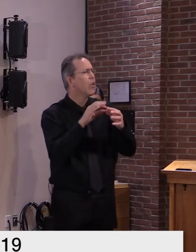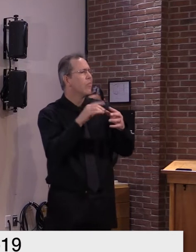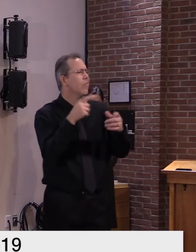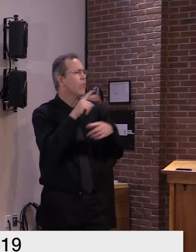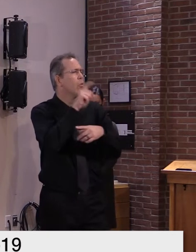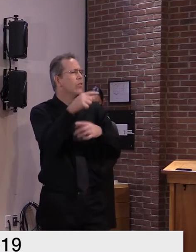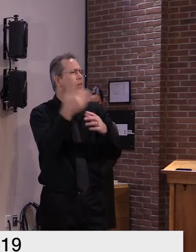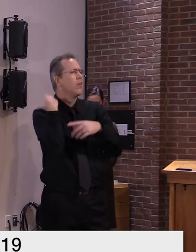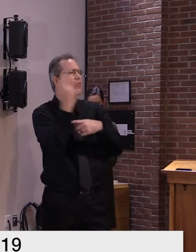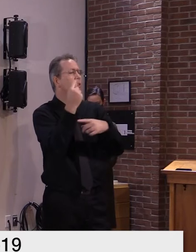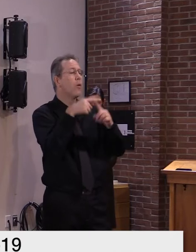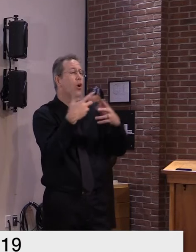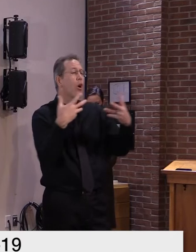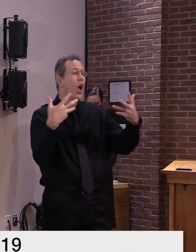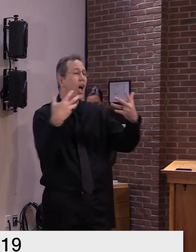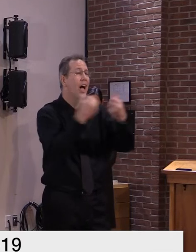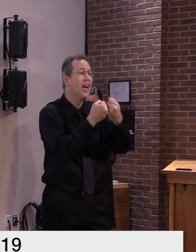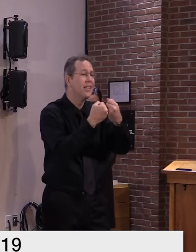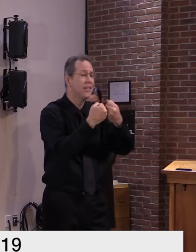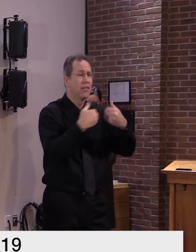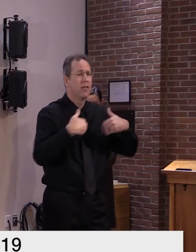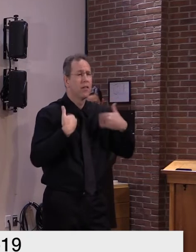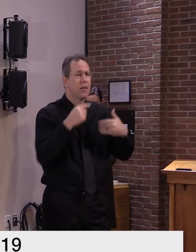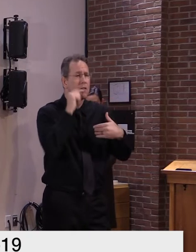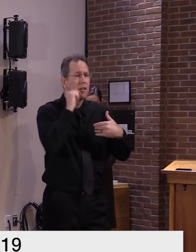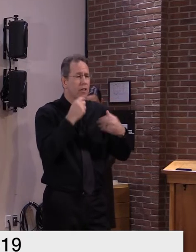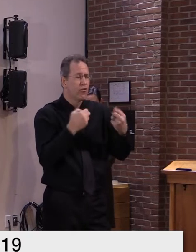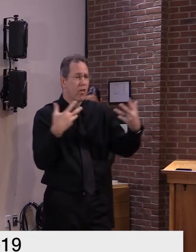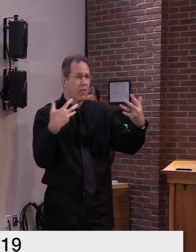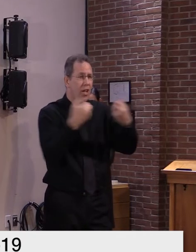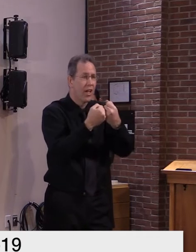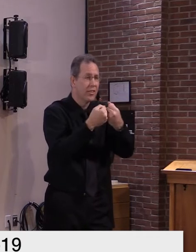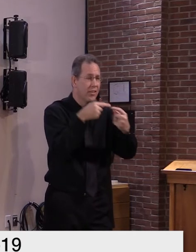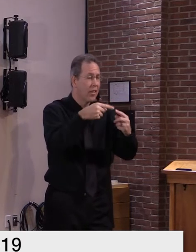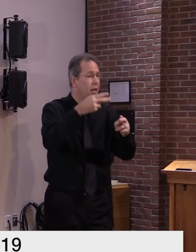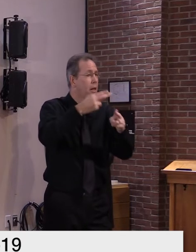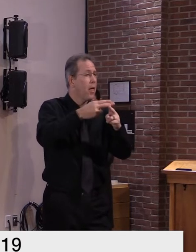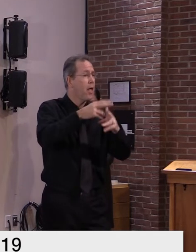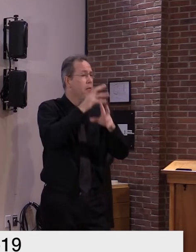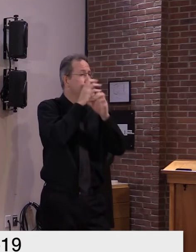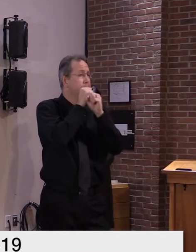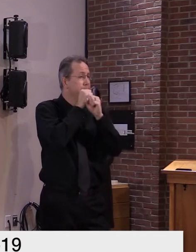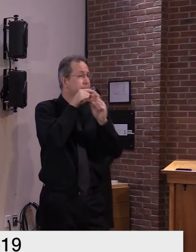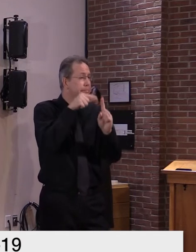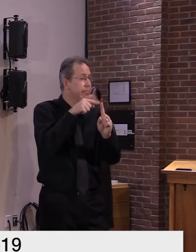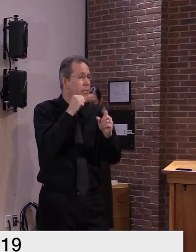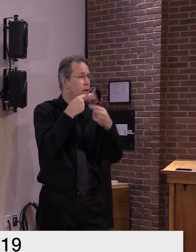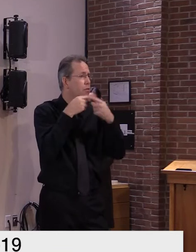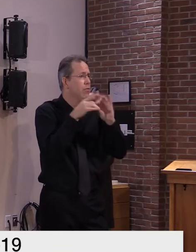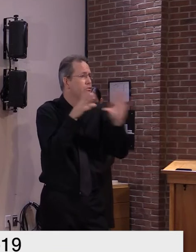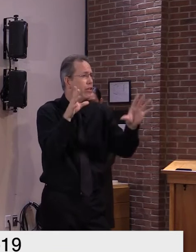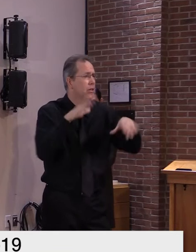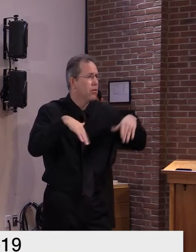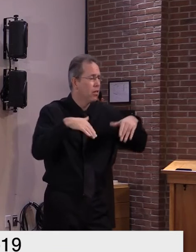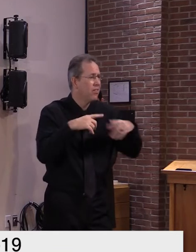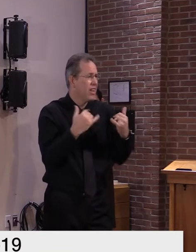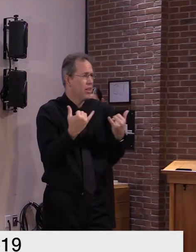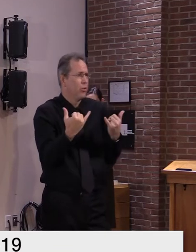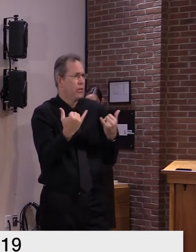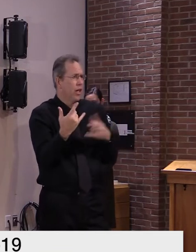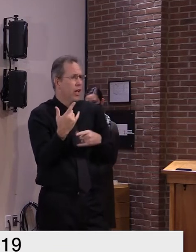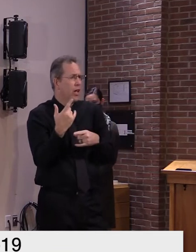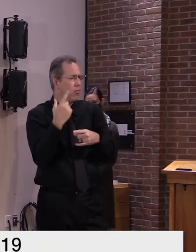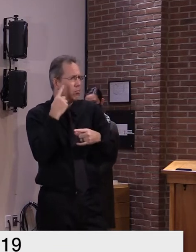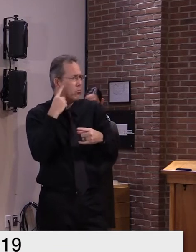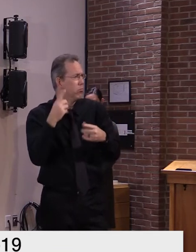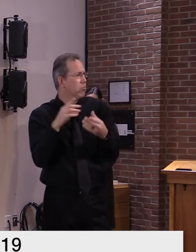we heard from the commissioner the other day what time is short enough so what can you tell the seminar as to how to get this temporary gag